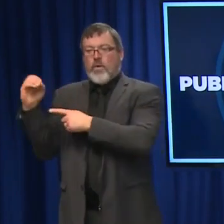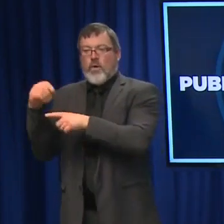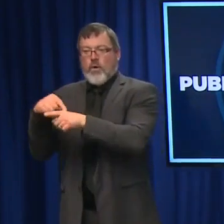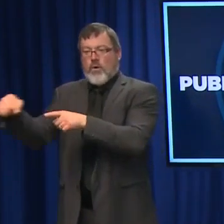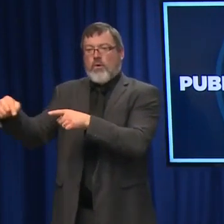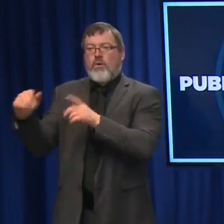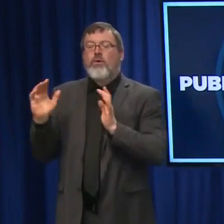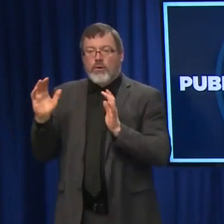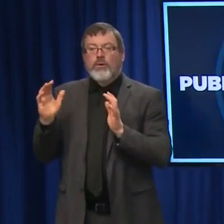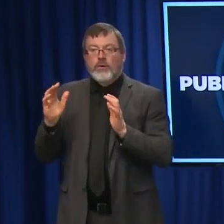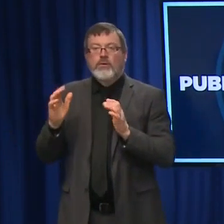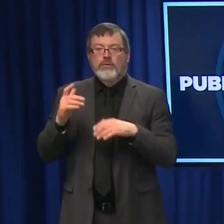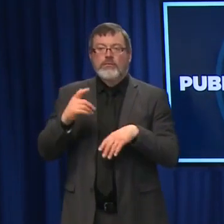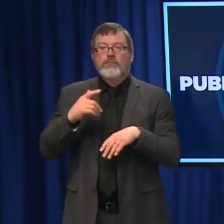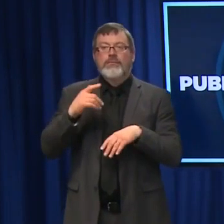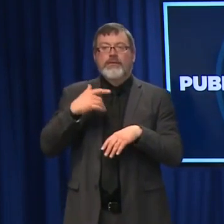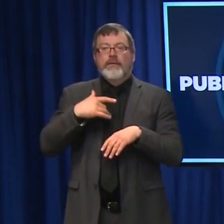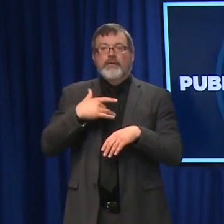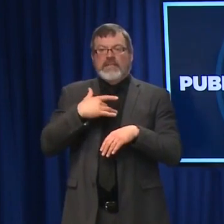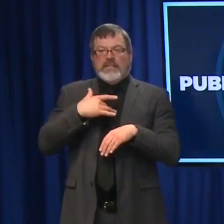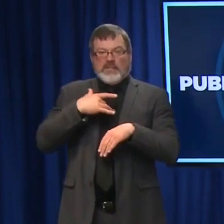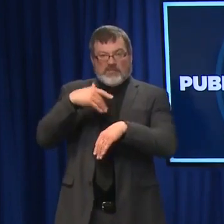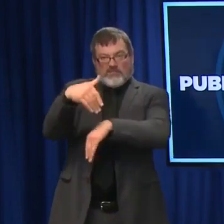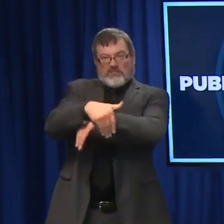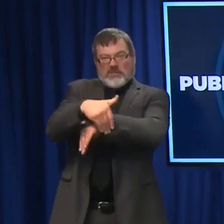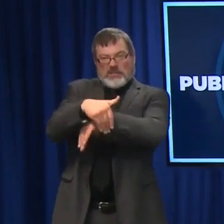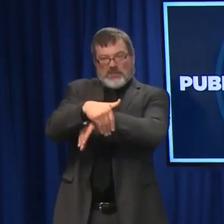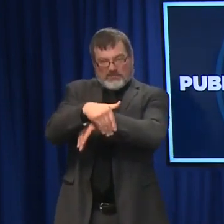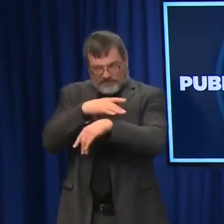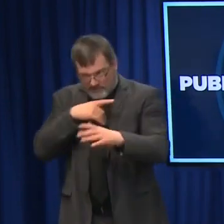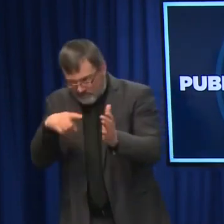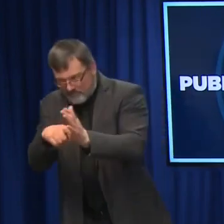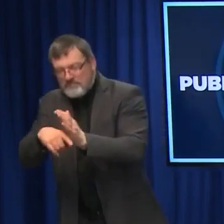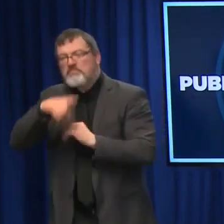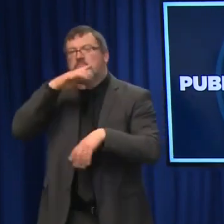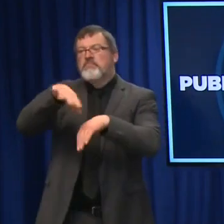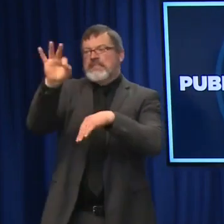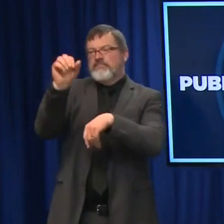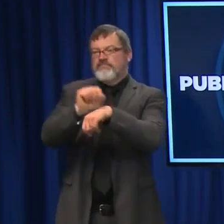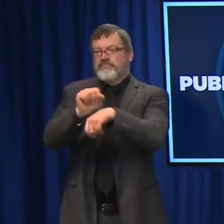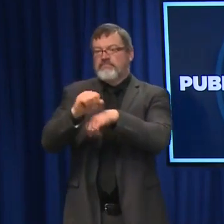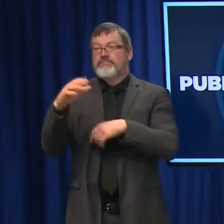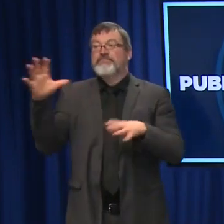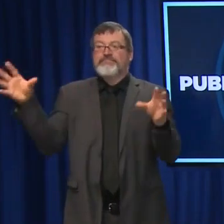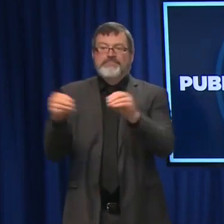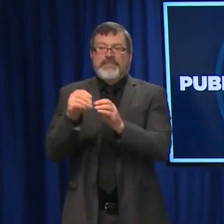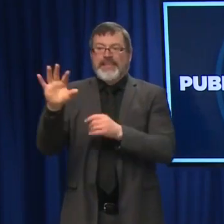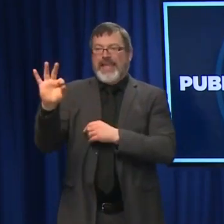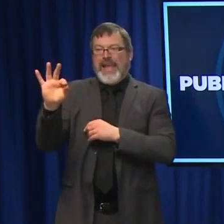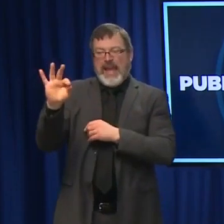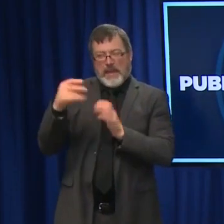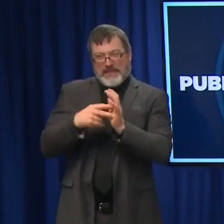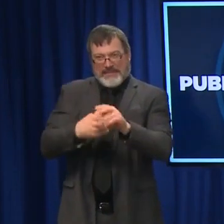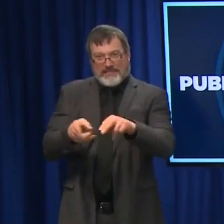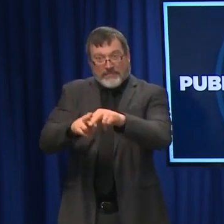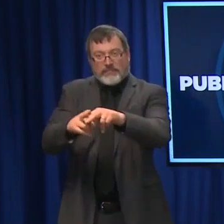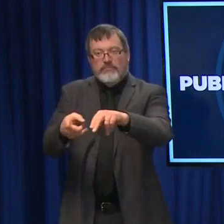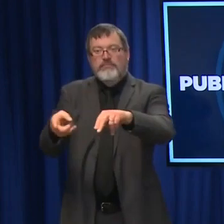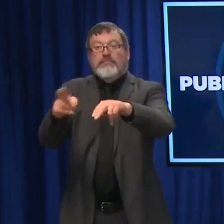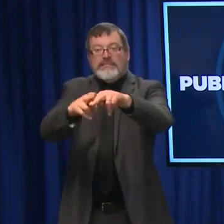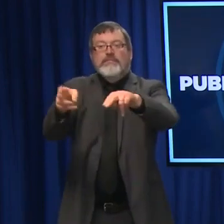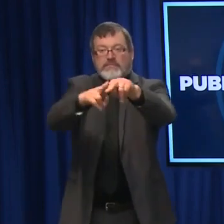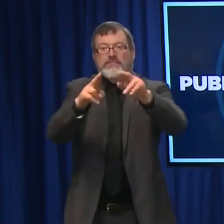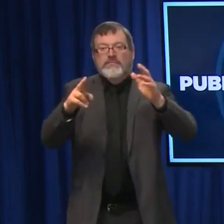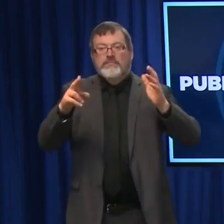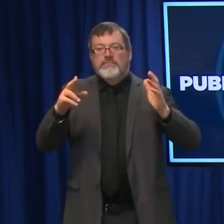total identifications of the Omicron infection. Certainly, this is expected to be an underestimation of all the Omicron that's out there, but the vast